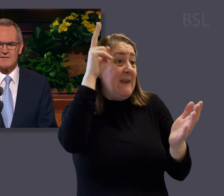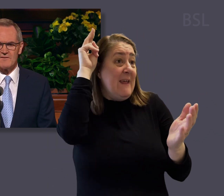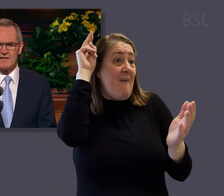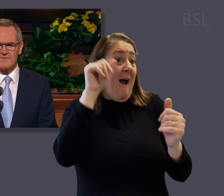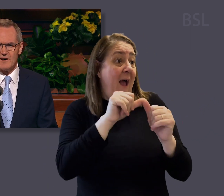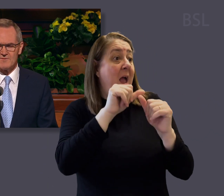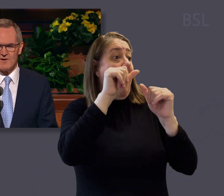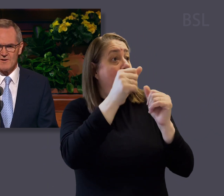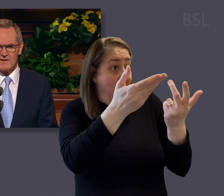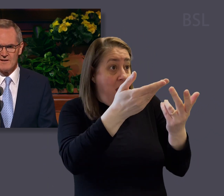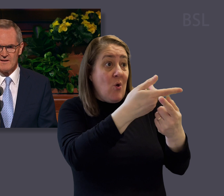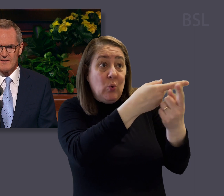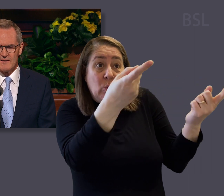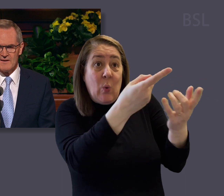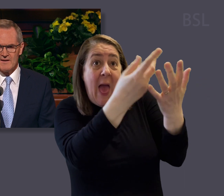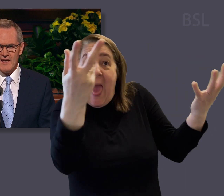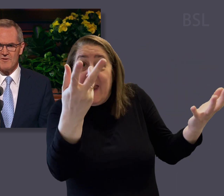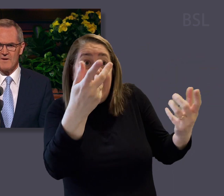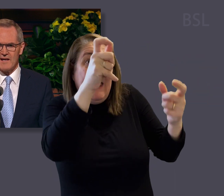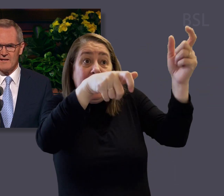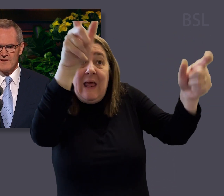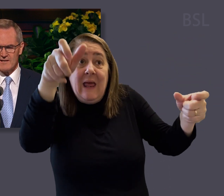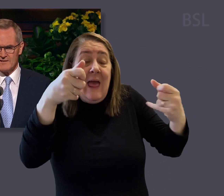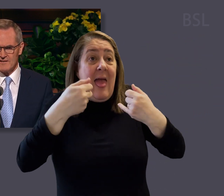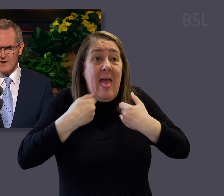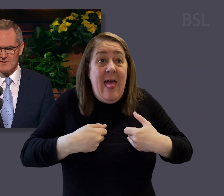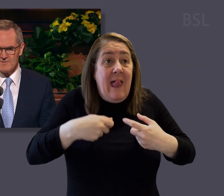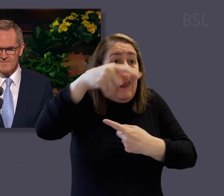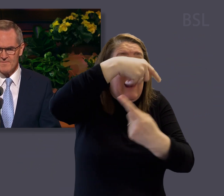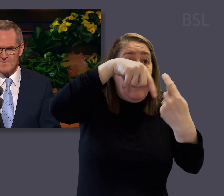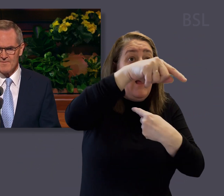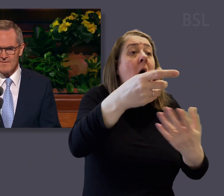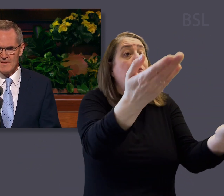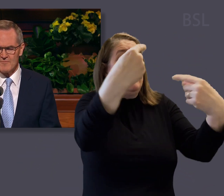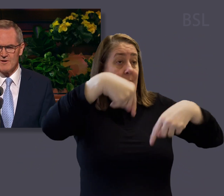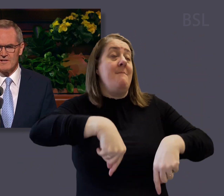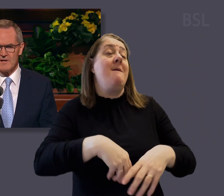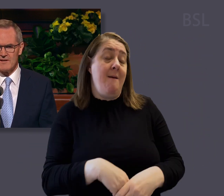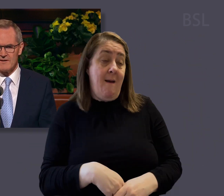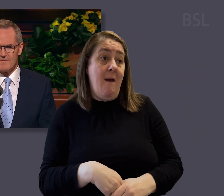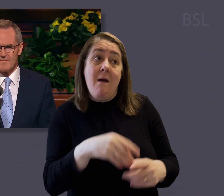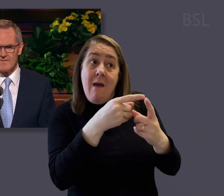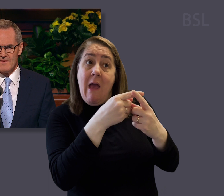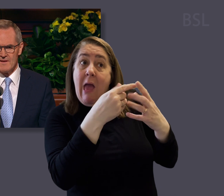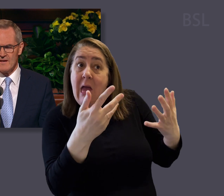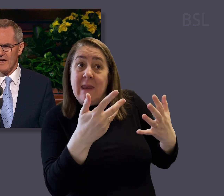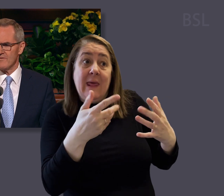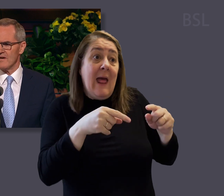to the Nephites followed. Have you any that are sick among you? Bring them hither. Have ye